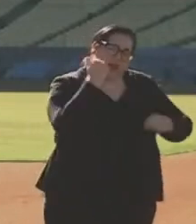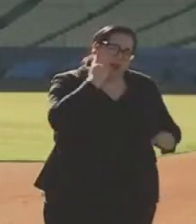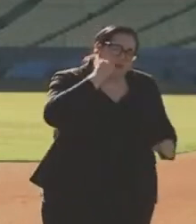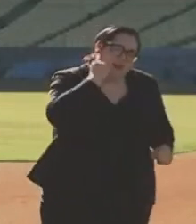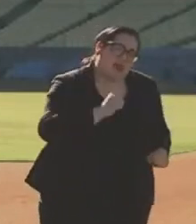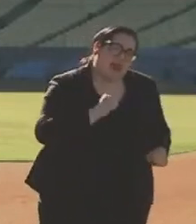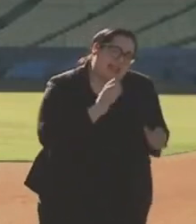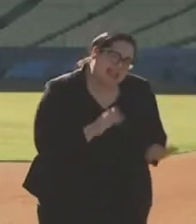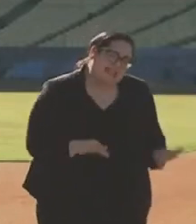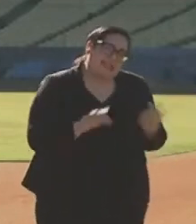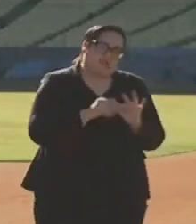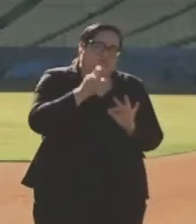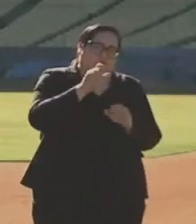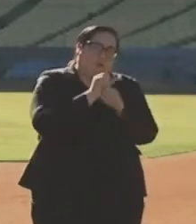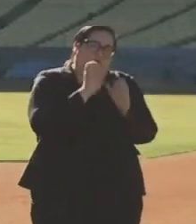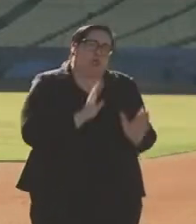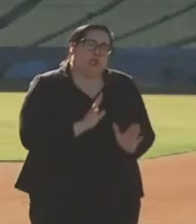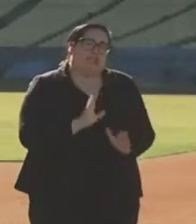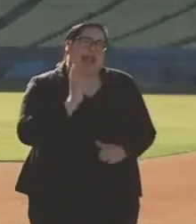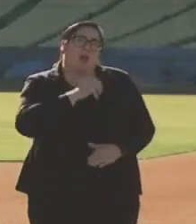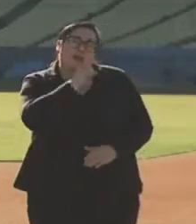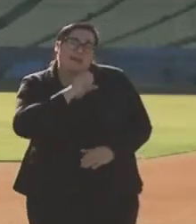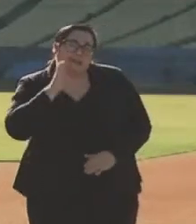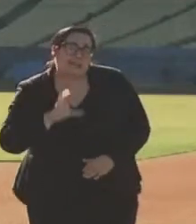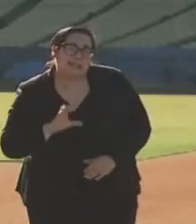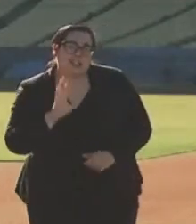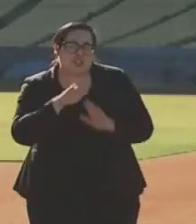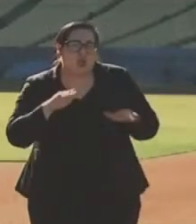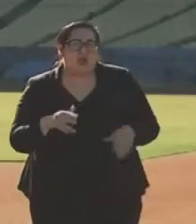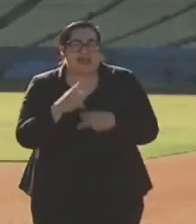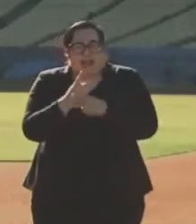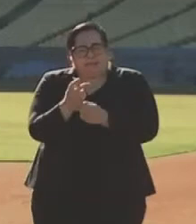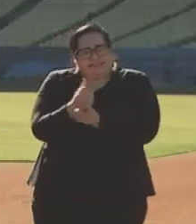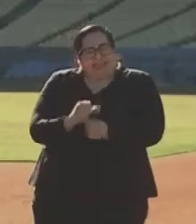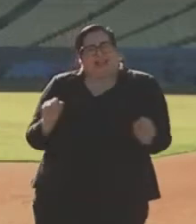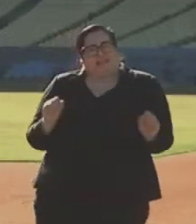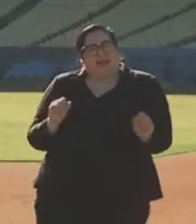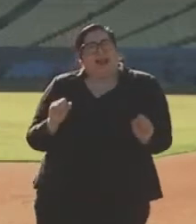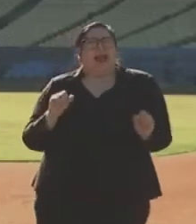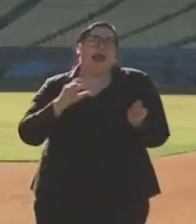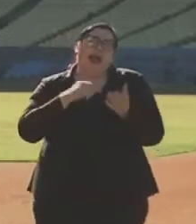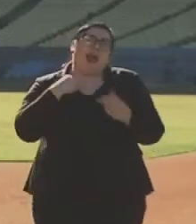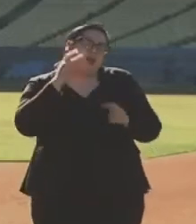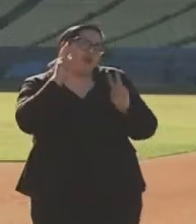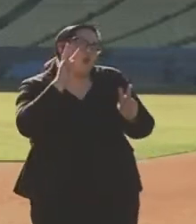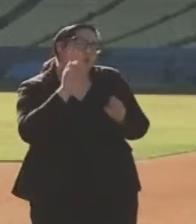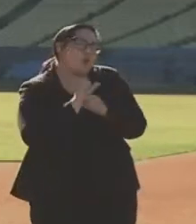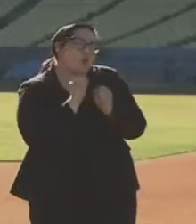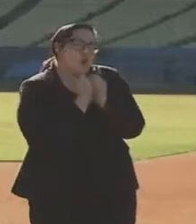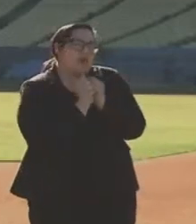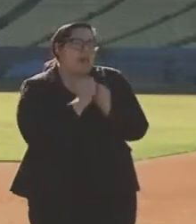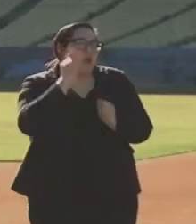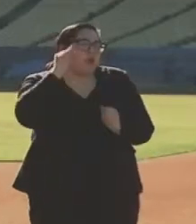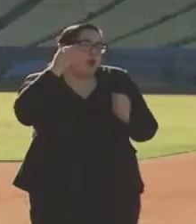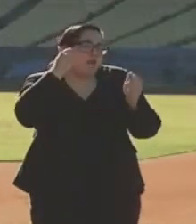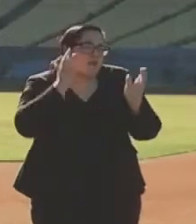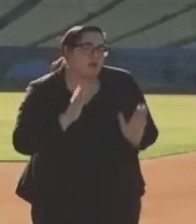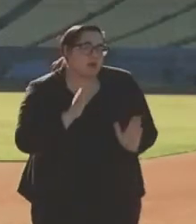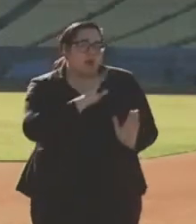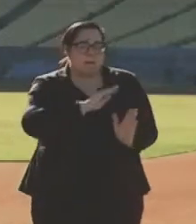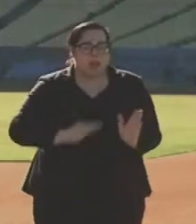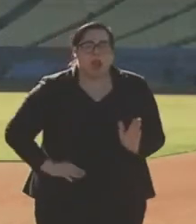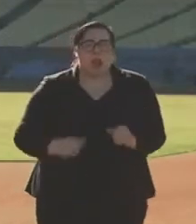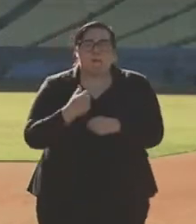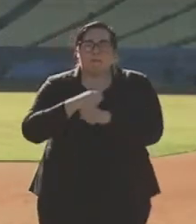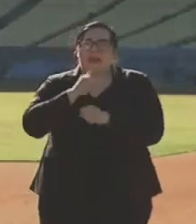The essential workers are seniors and our children to keep them safe. So I look forward to working with our governor and our mayor to make sure that we prepare